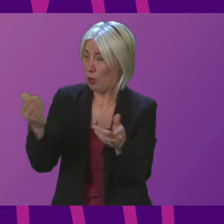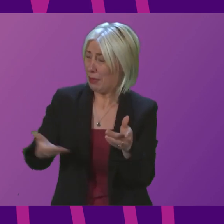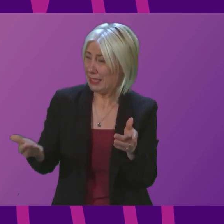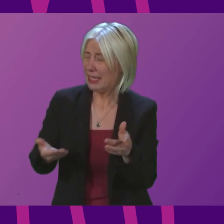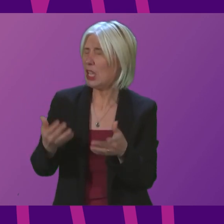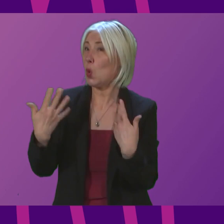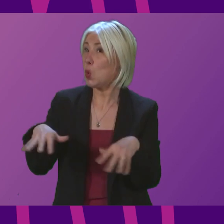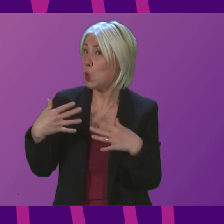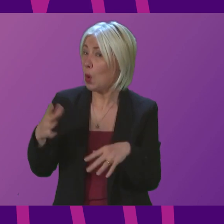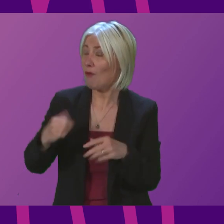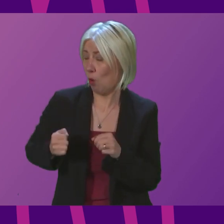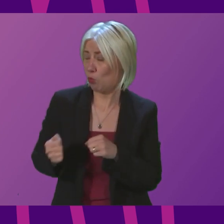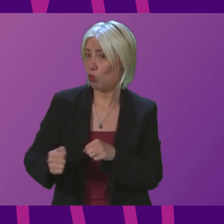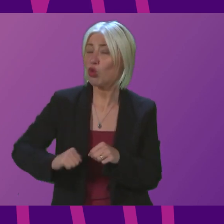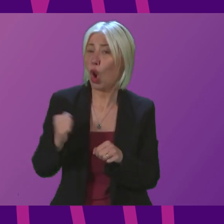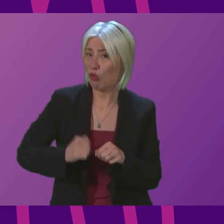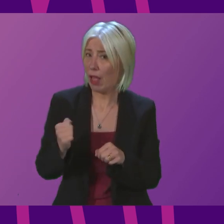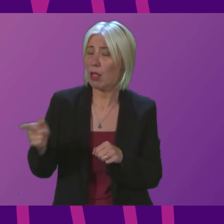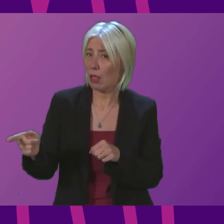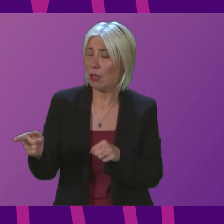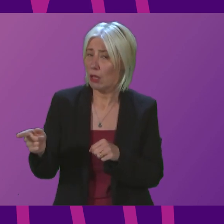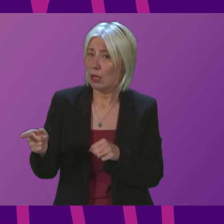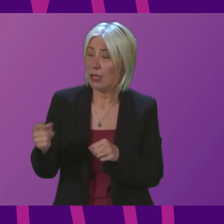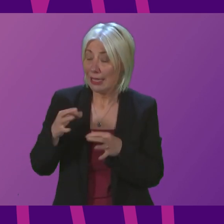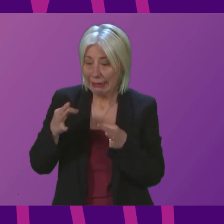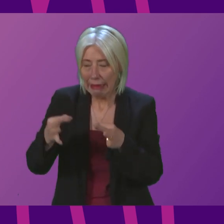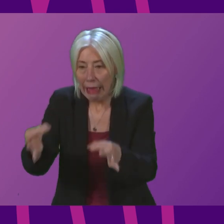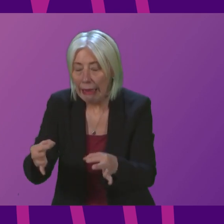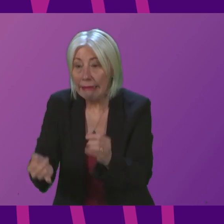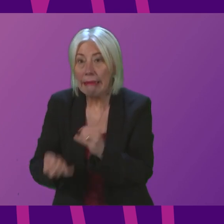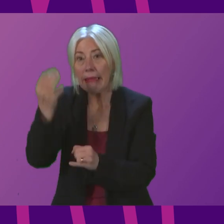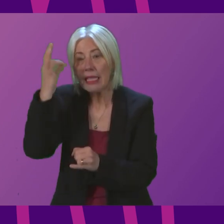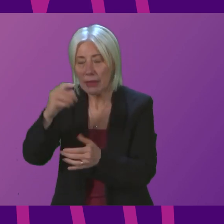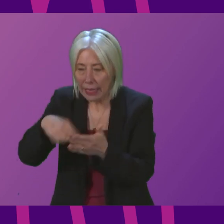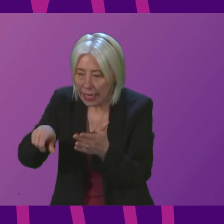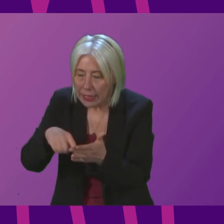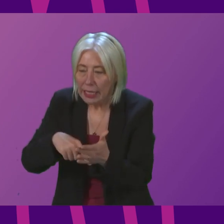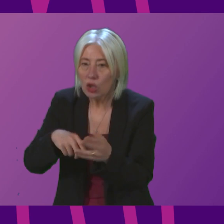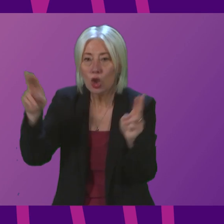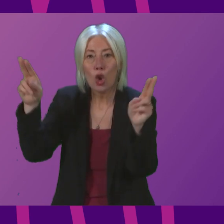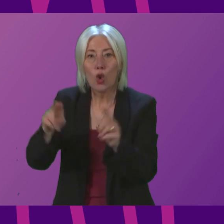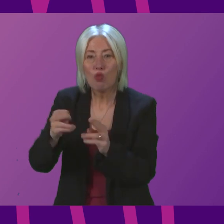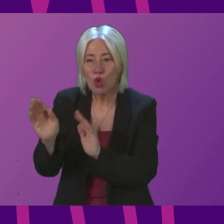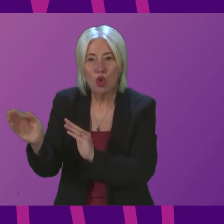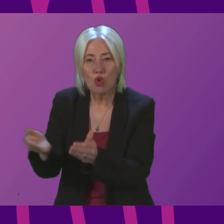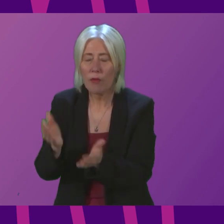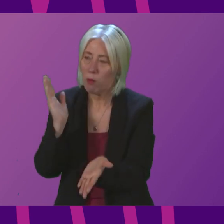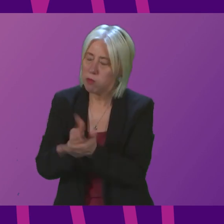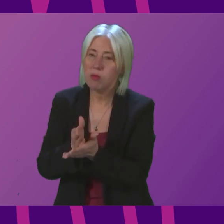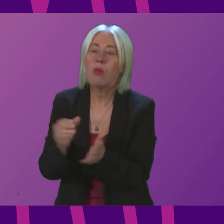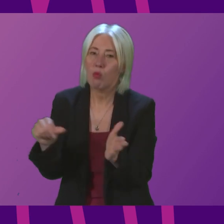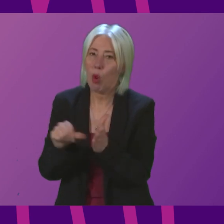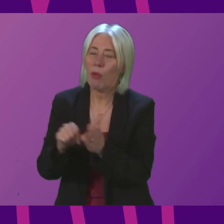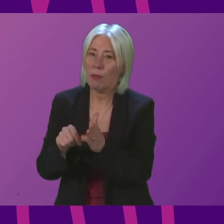result of these Scotrail cuts. Delays last minute cancellations and reduced services are causing real problems for